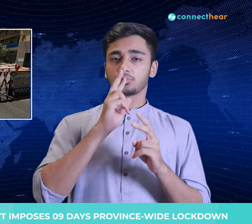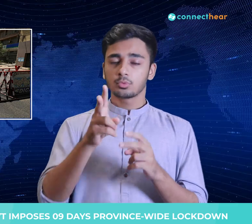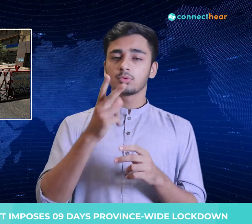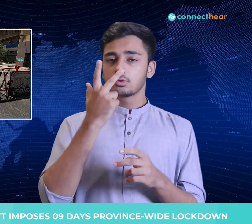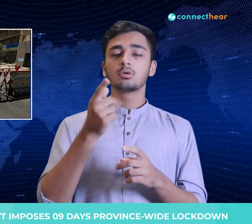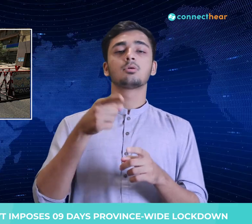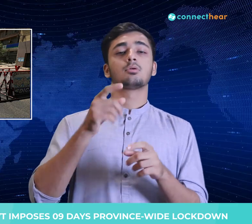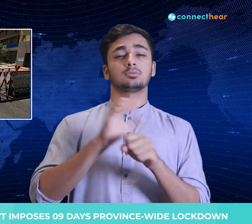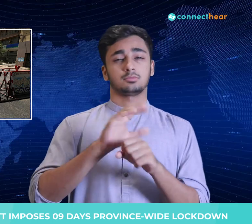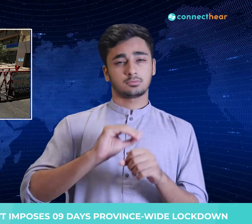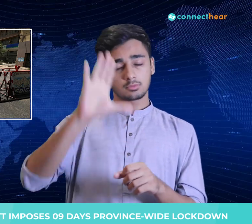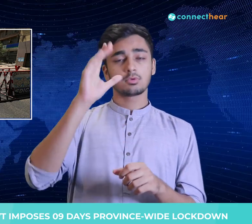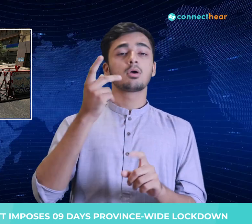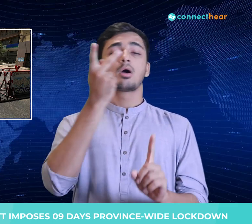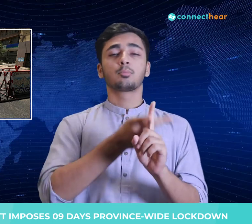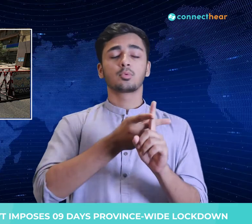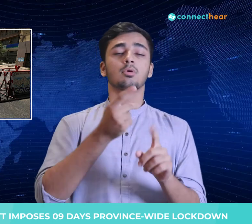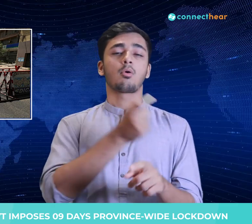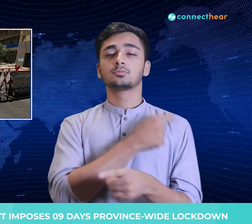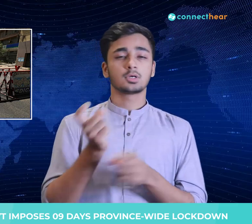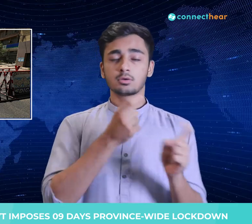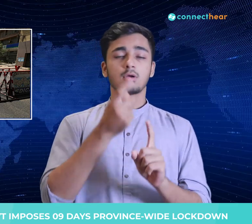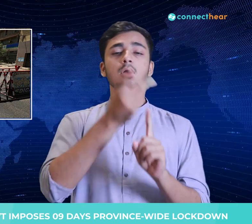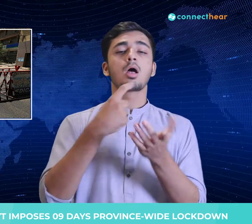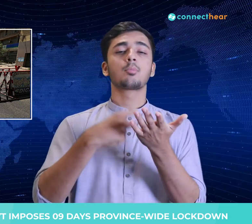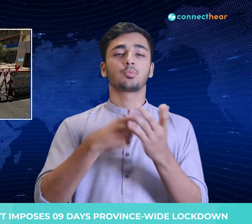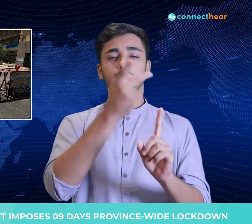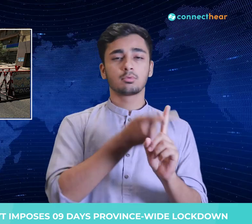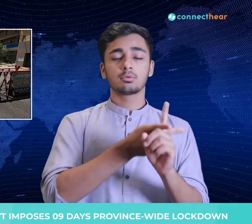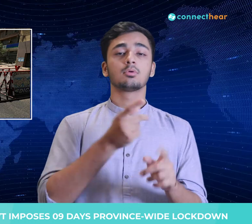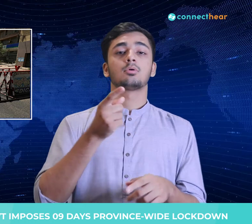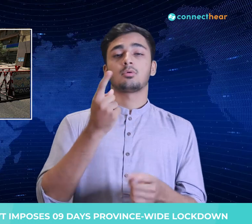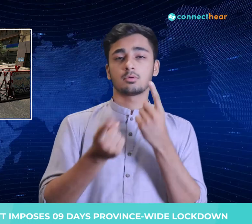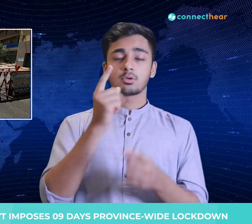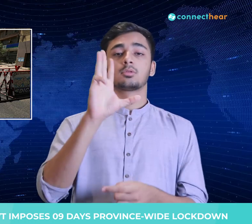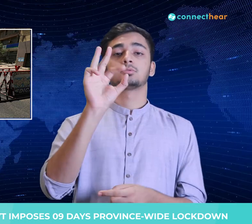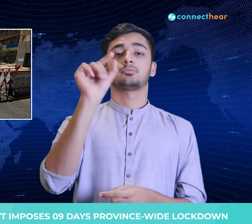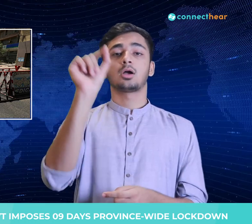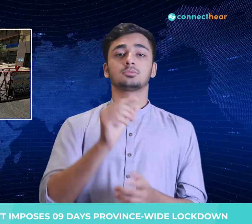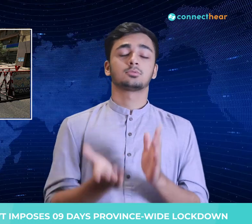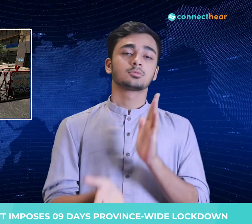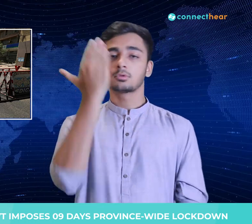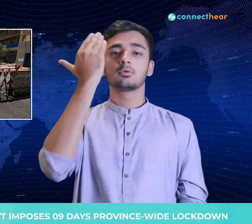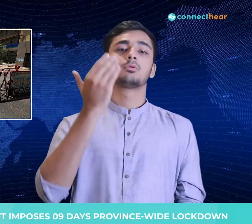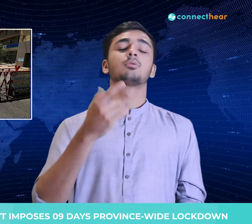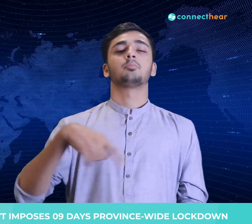further called for a complete ban on transport from provincial districts and provinces in Karachi for 15 days besides